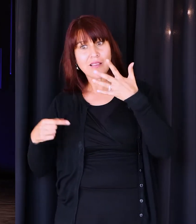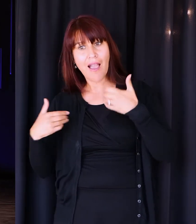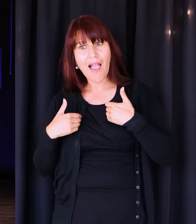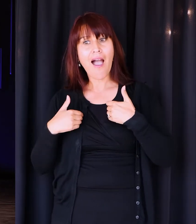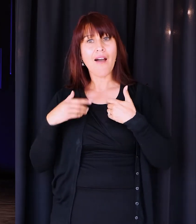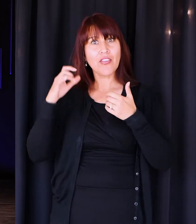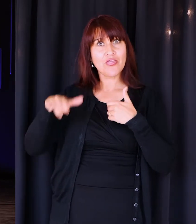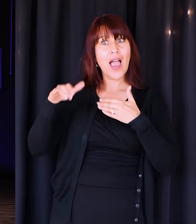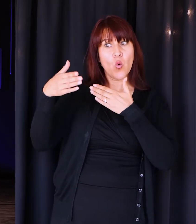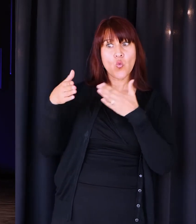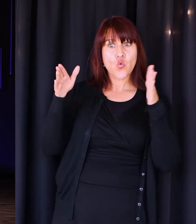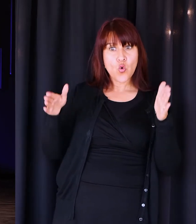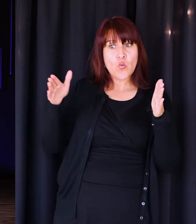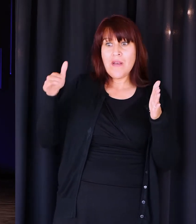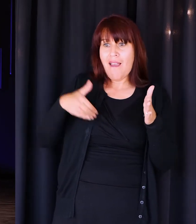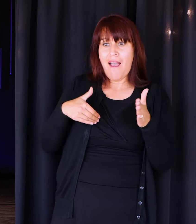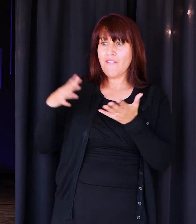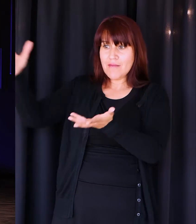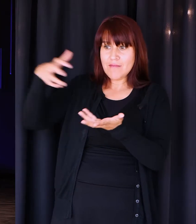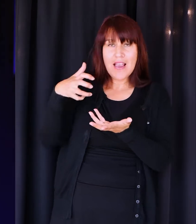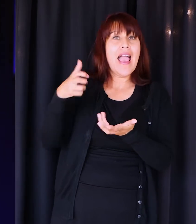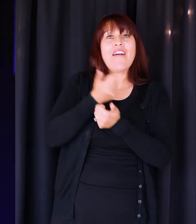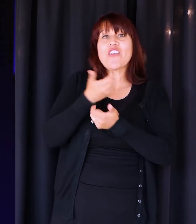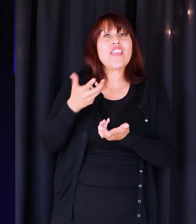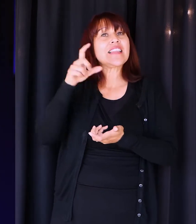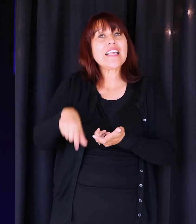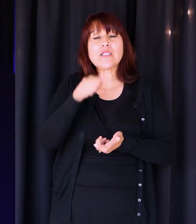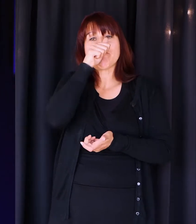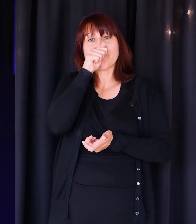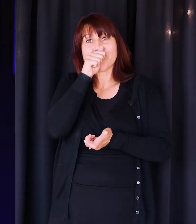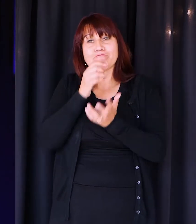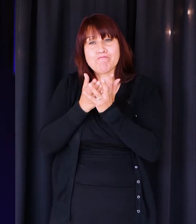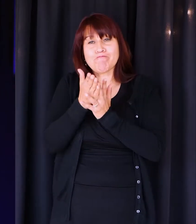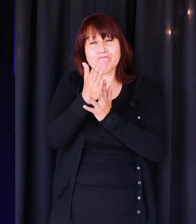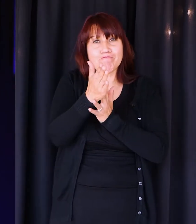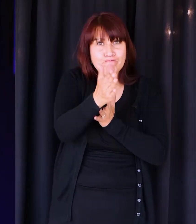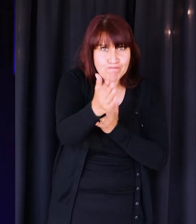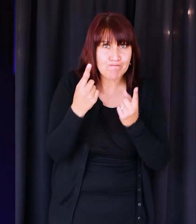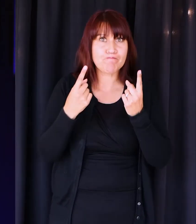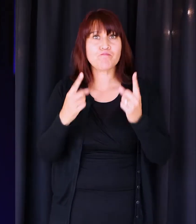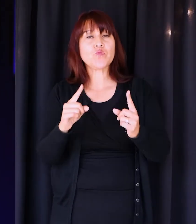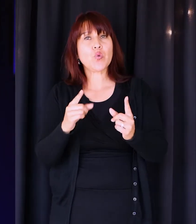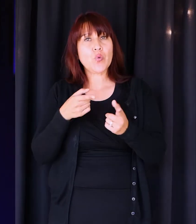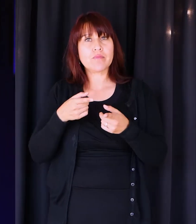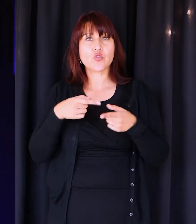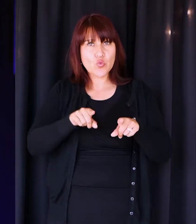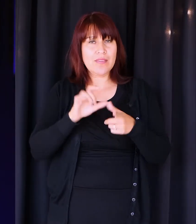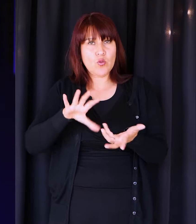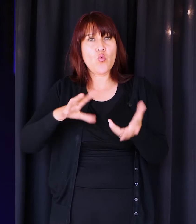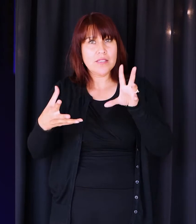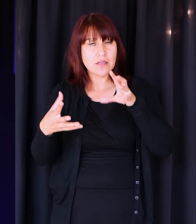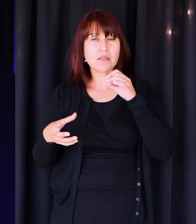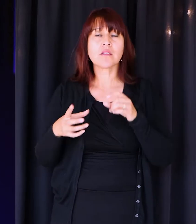storeroom what they need to get through the crisis. And it's really, this is a metaphor. This story, Jesus is saying,